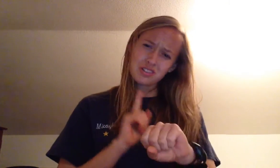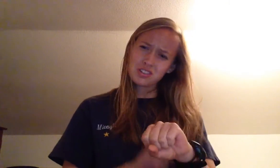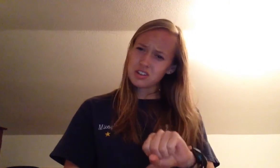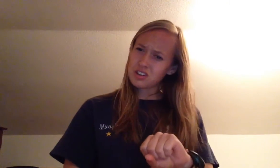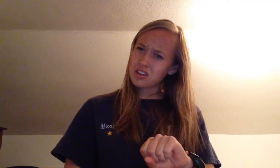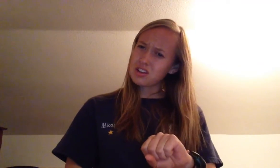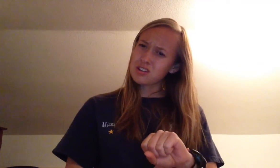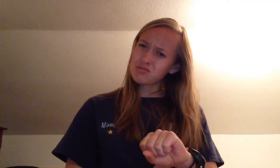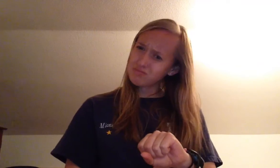time